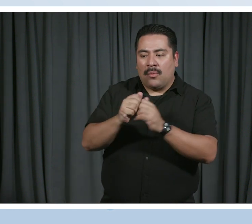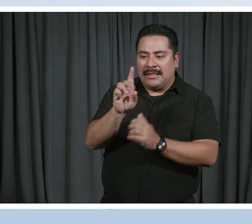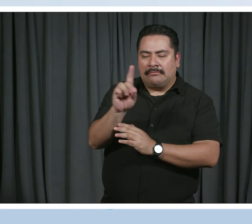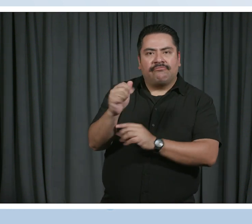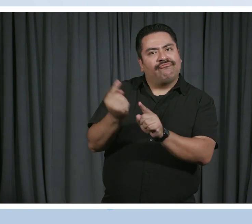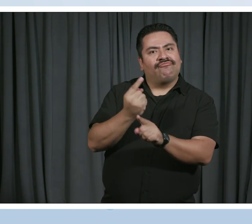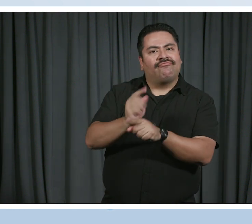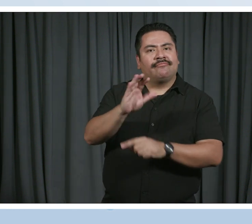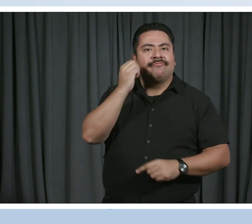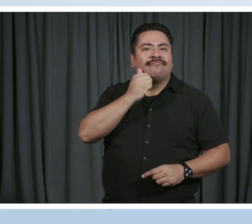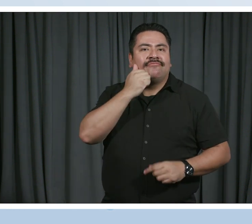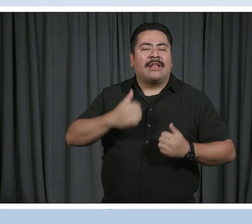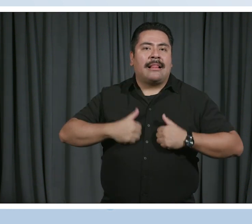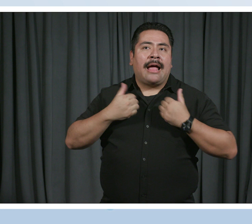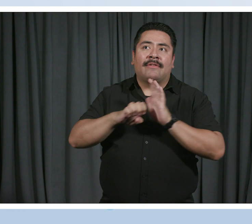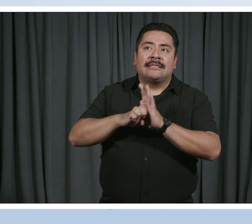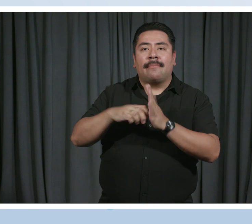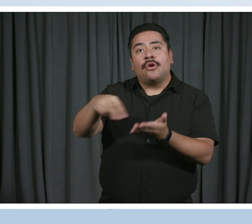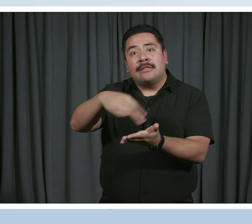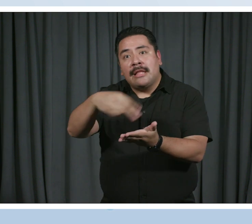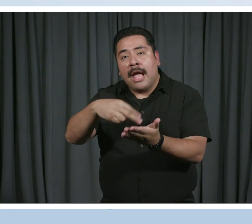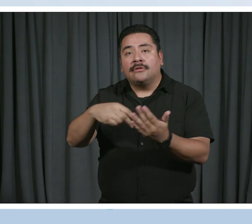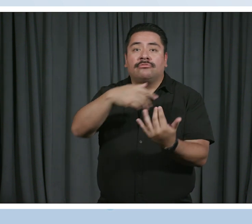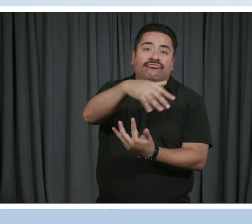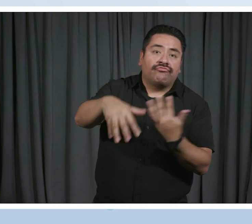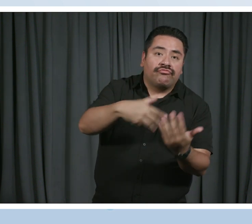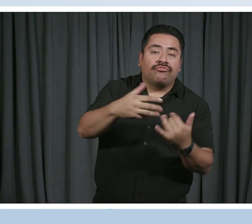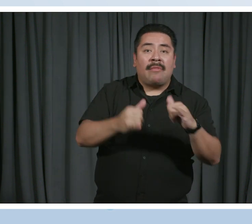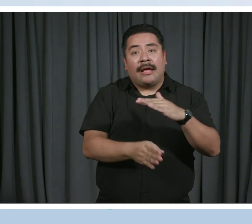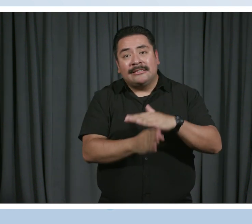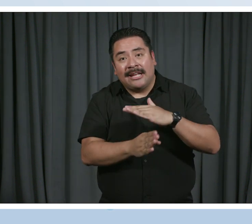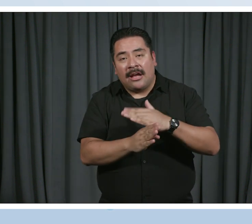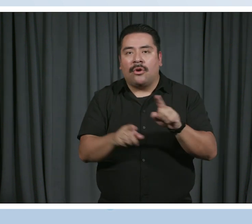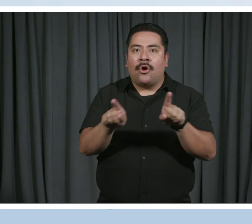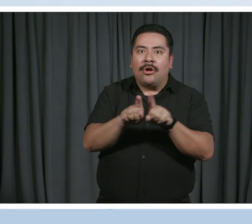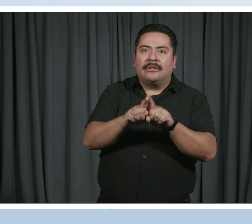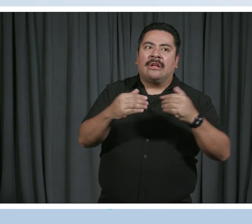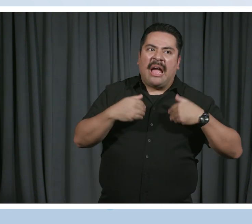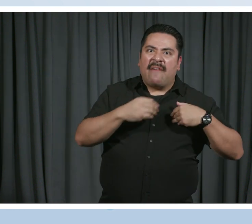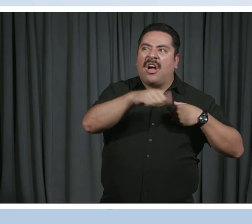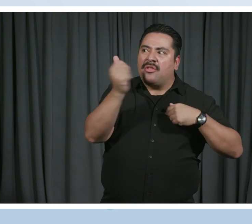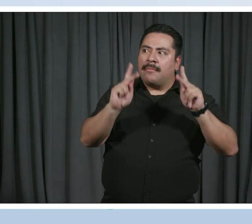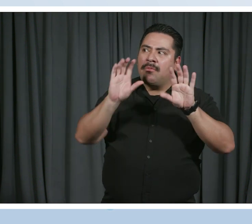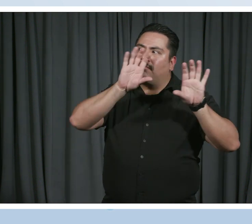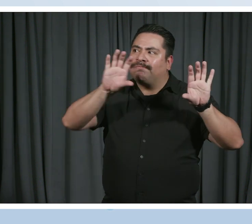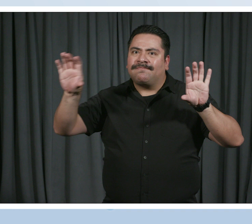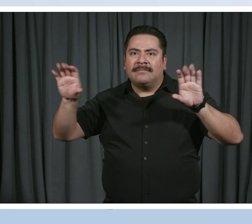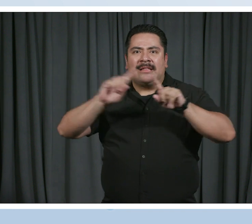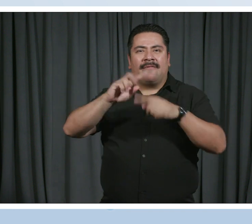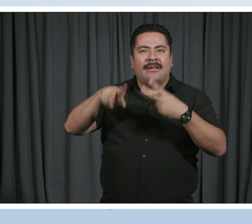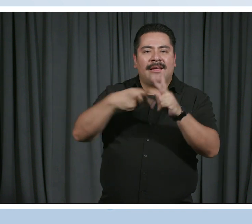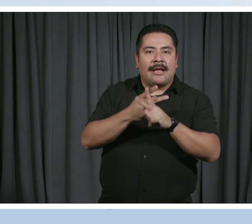everyday lives, like dancing and hanging out with each other and playing soccer. And then there are people with disabilities depicted in different